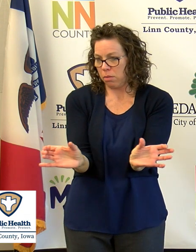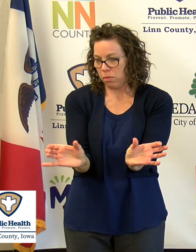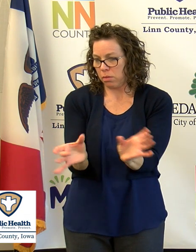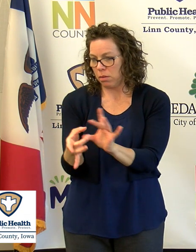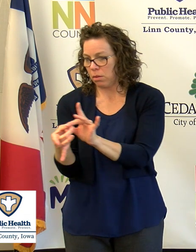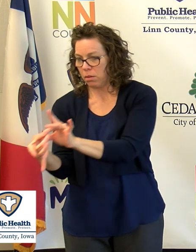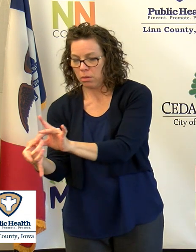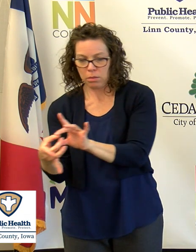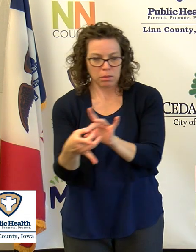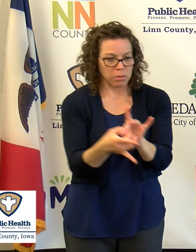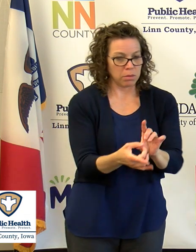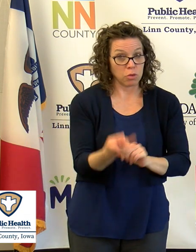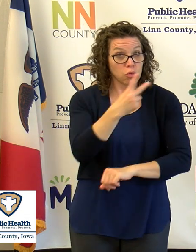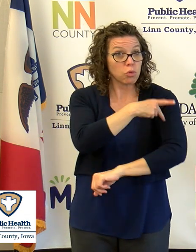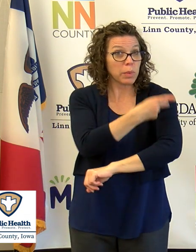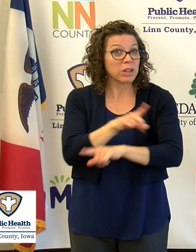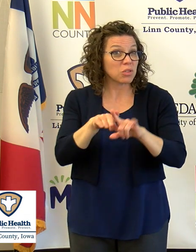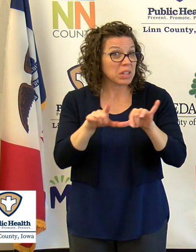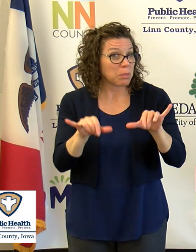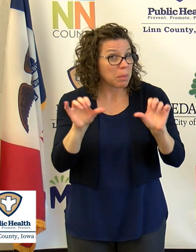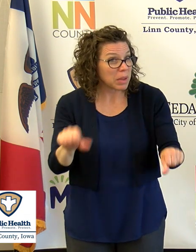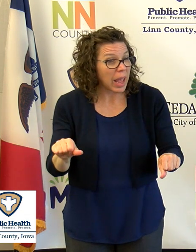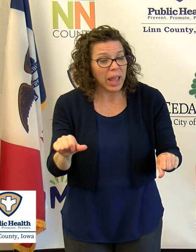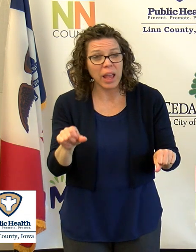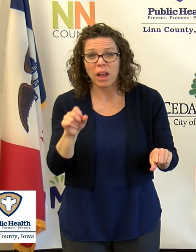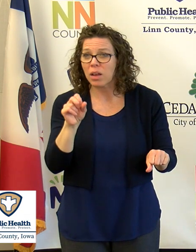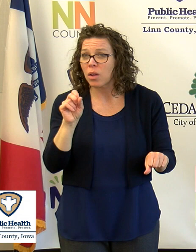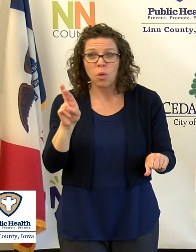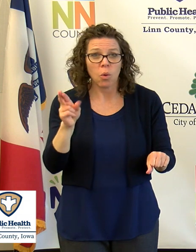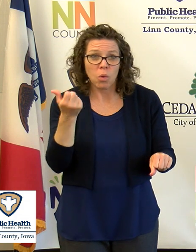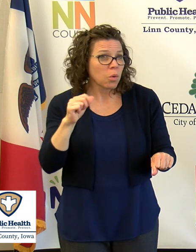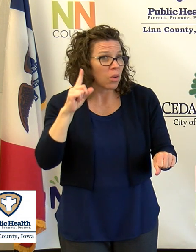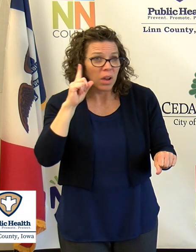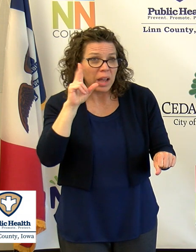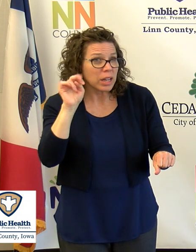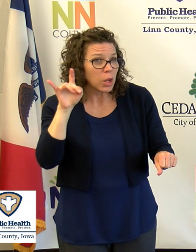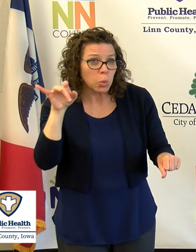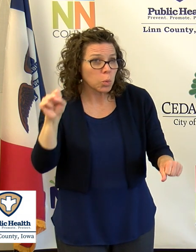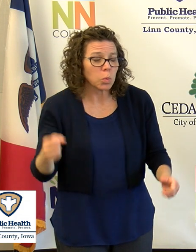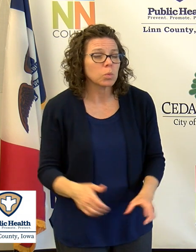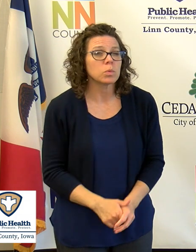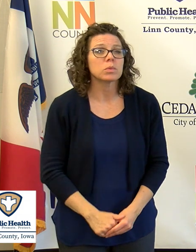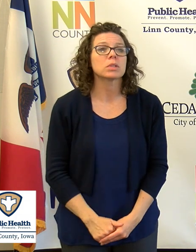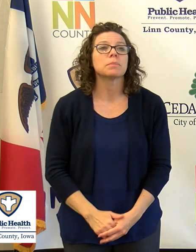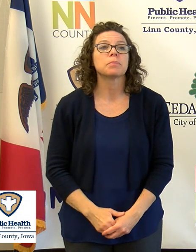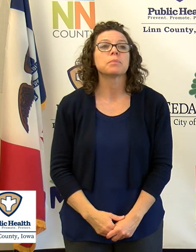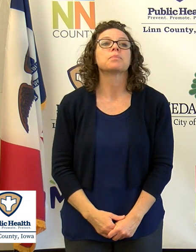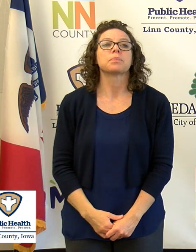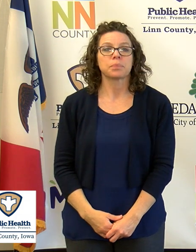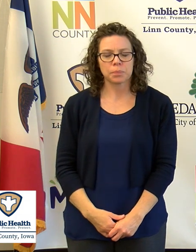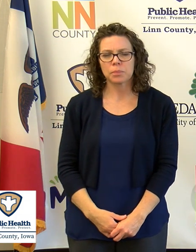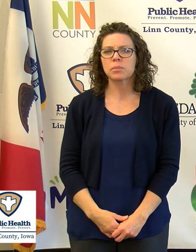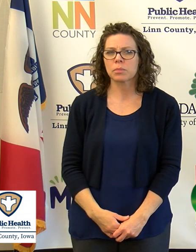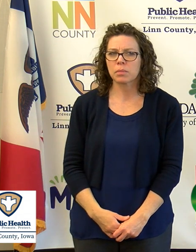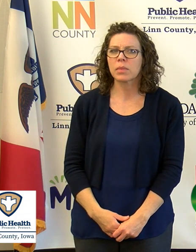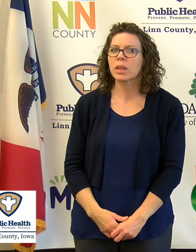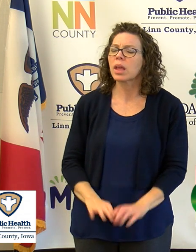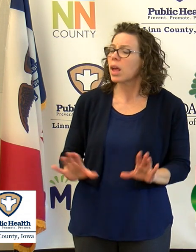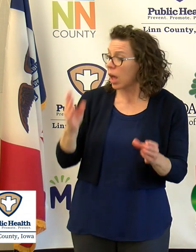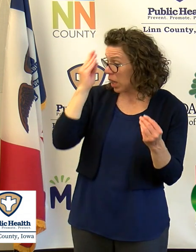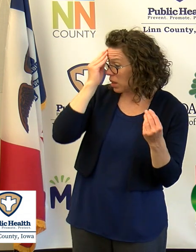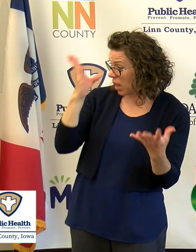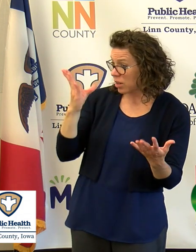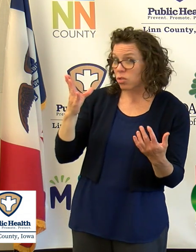being able to provide templates for places that are struggling with ventilators and things like that. Yeah, again, I think we've been in a really